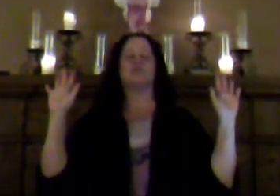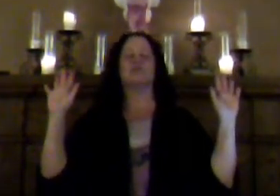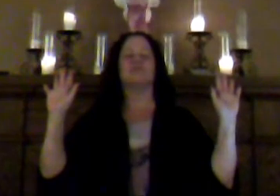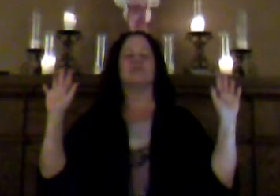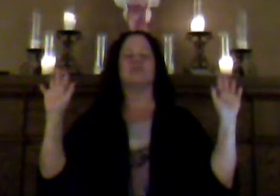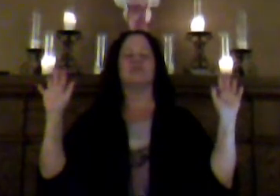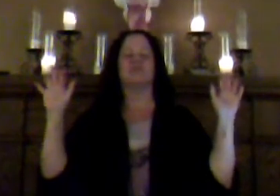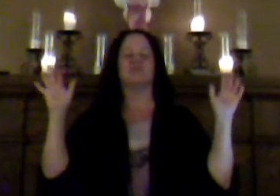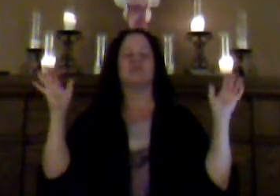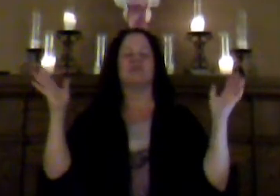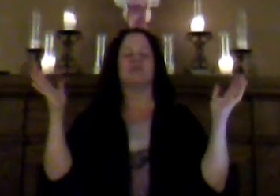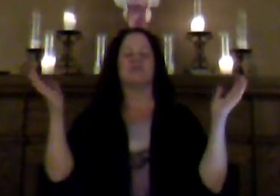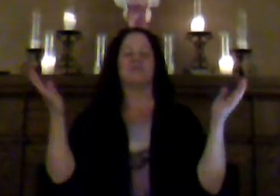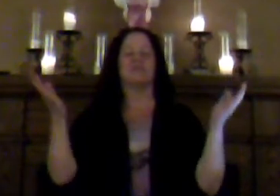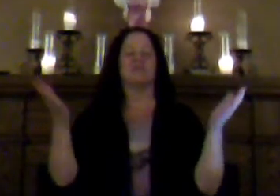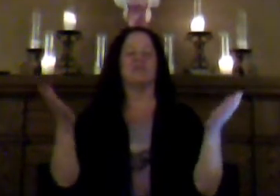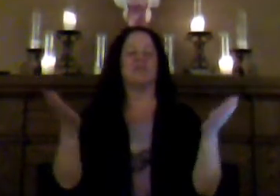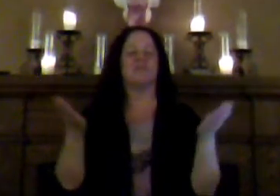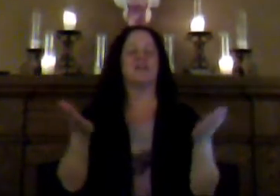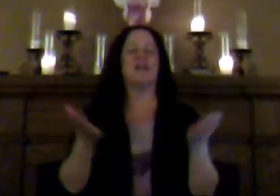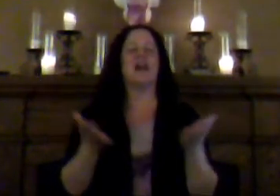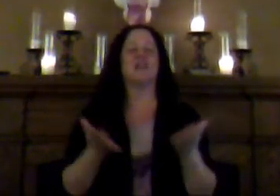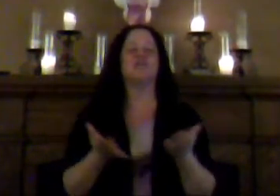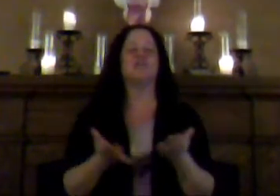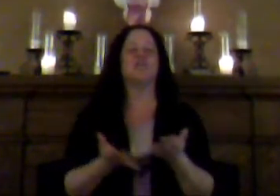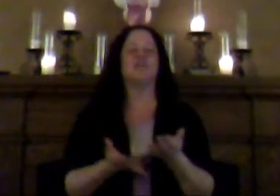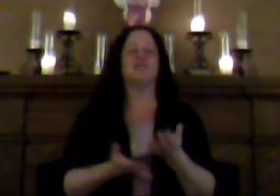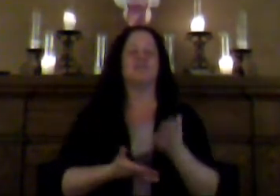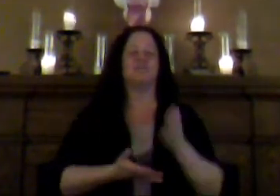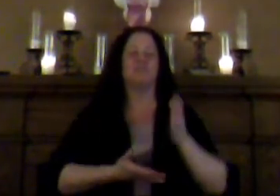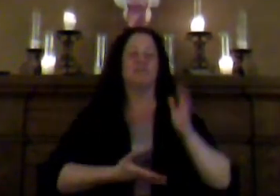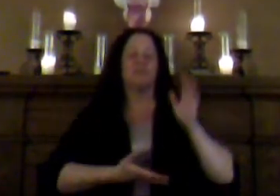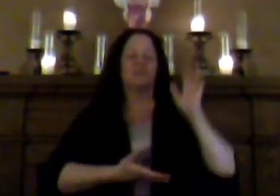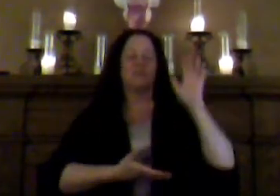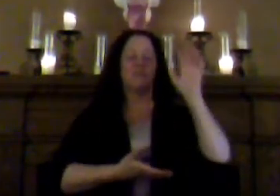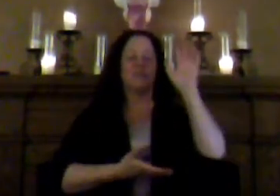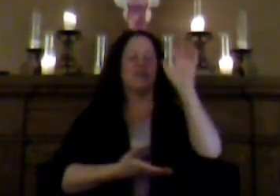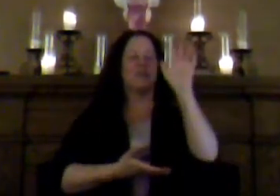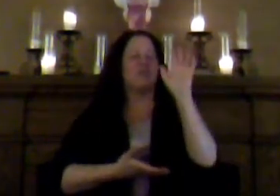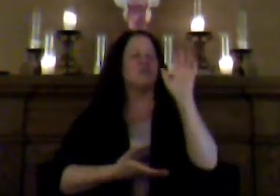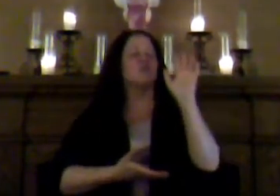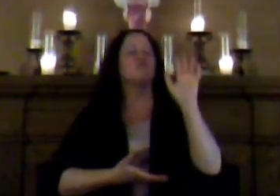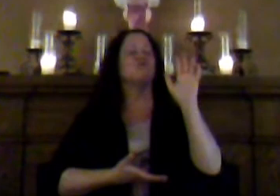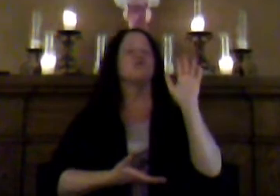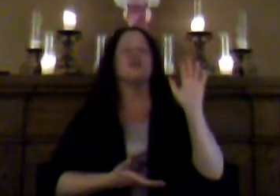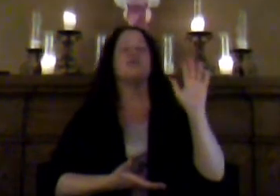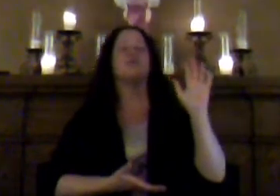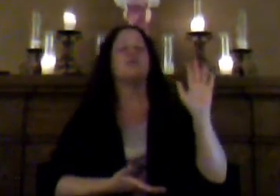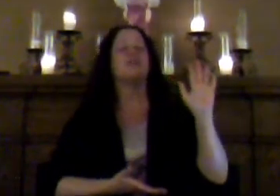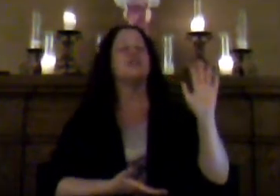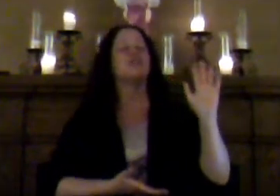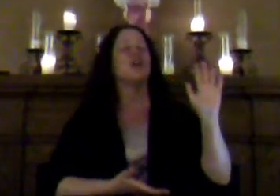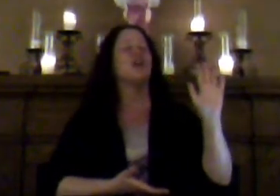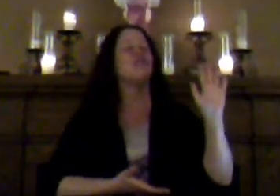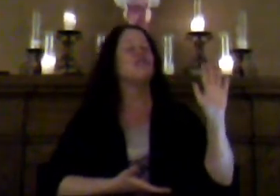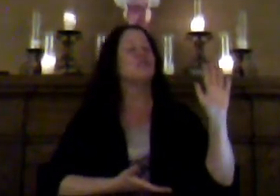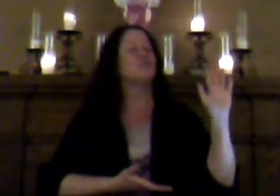from the knowledge and wisdom that flows to and through each of you